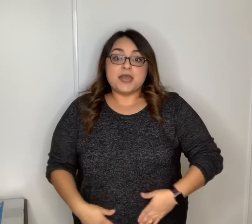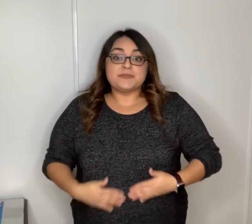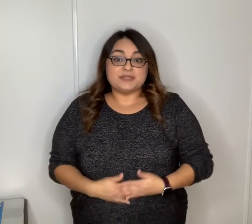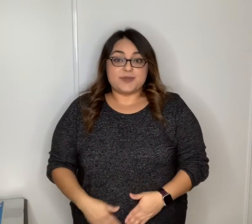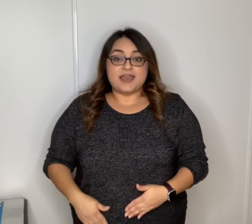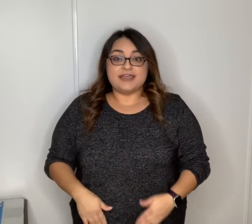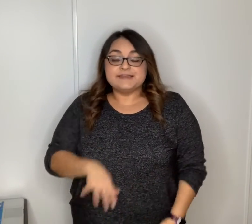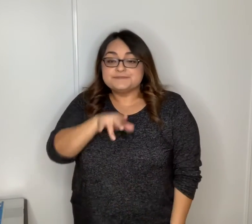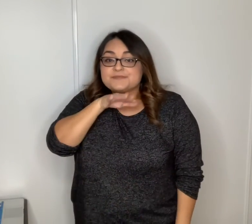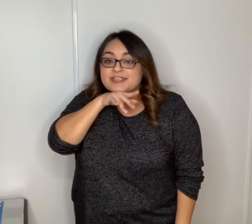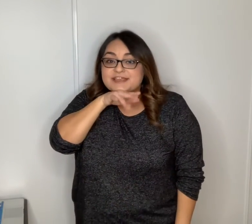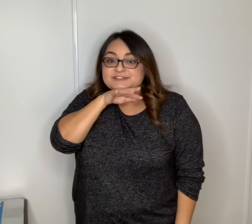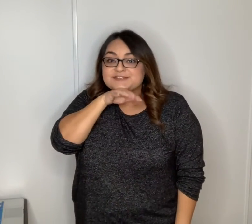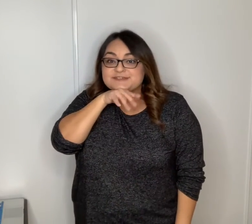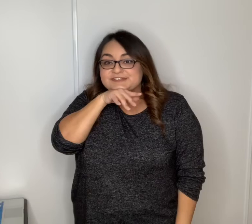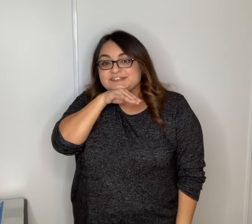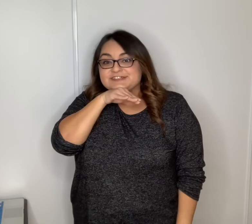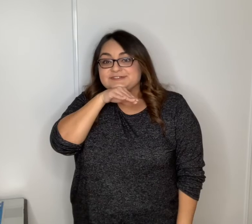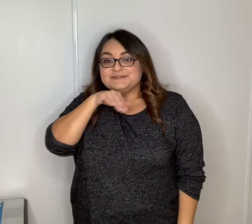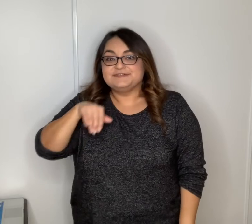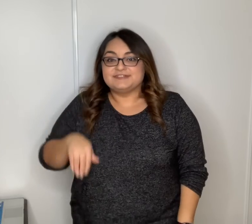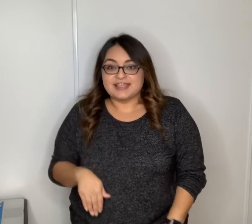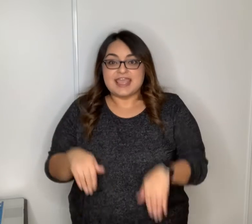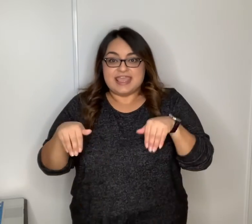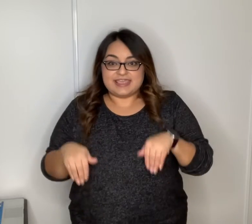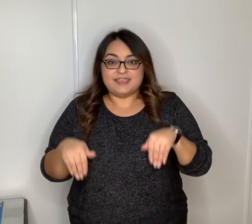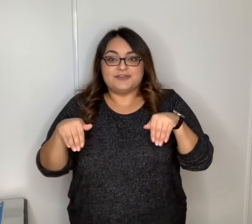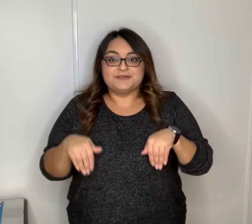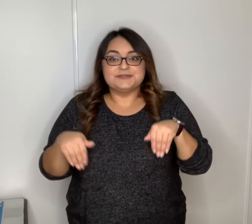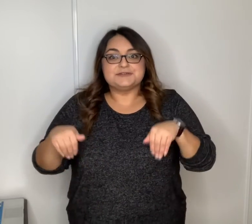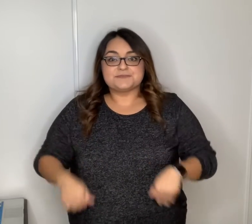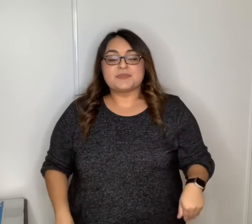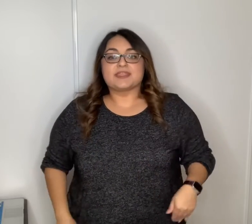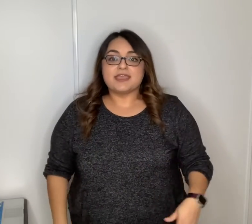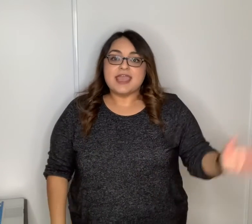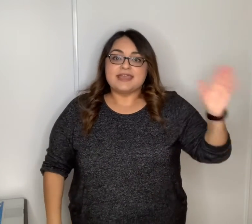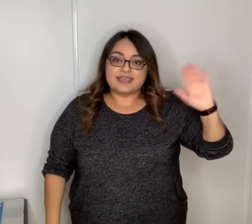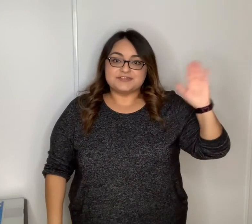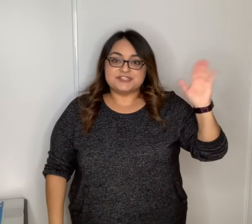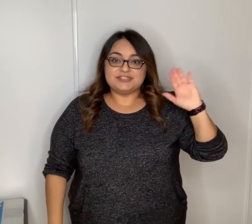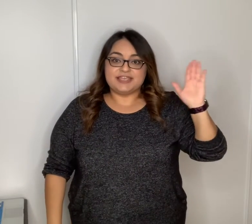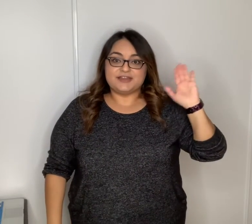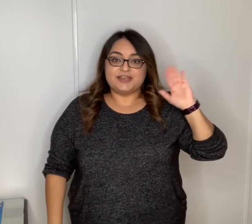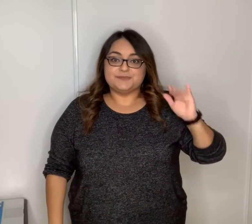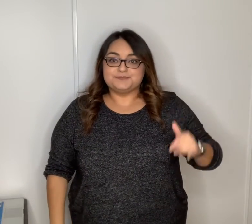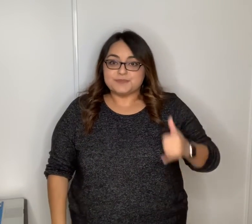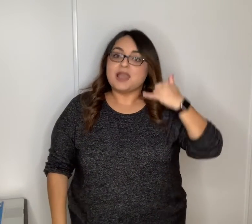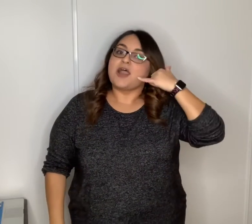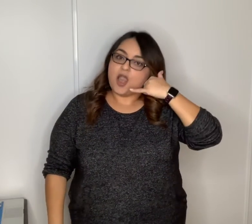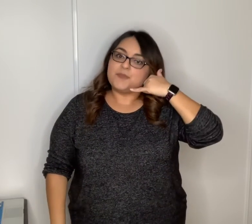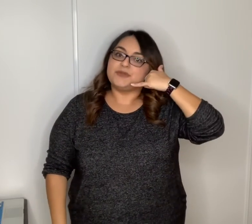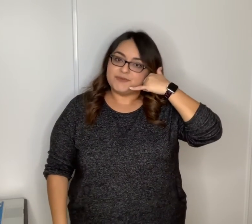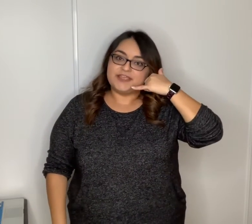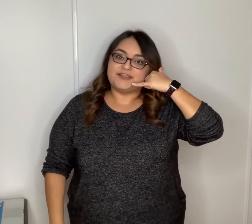Pocket pie. Toodaloo. Kangaroo. Catch you later. Operator.